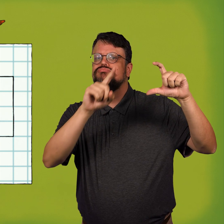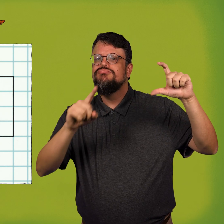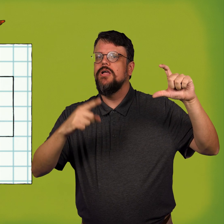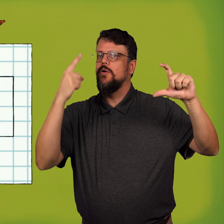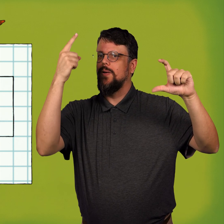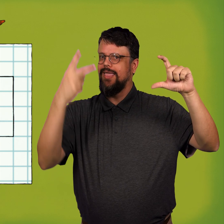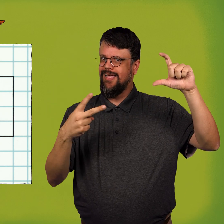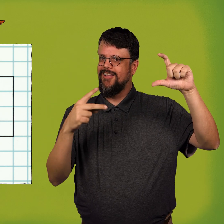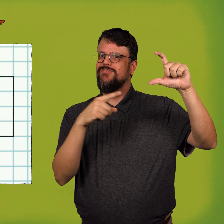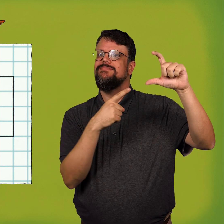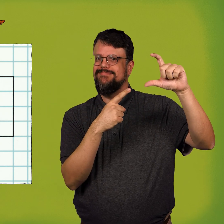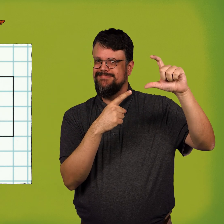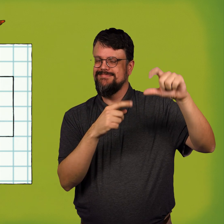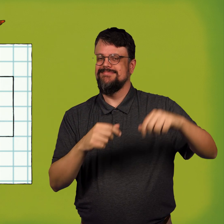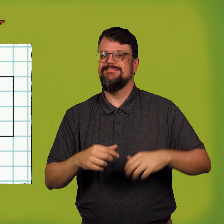in half of the first rectangle.